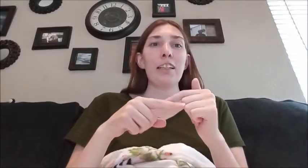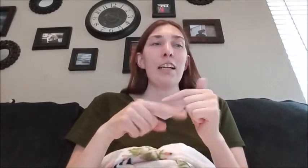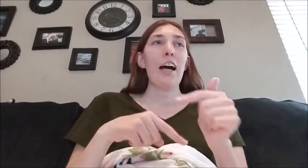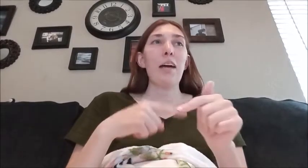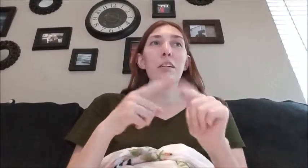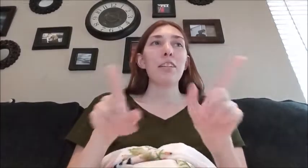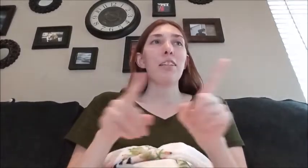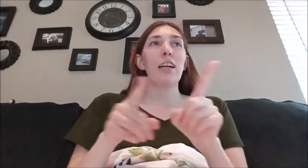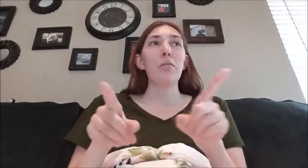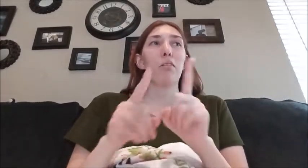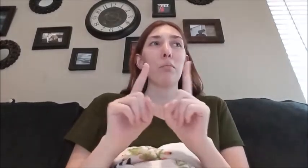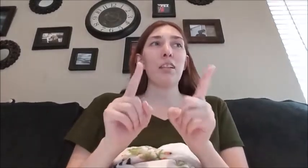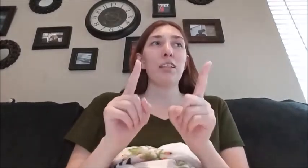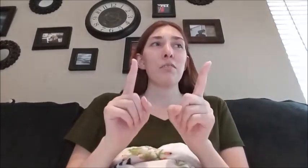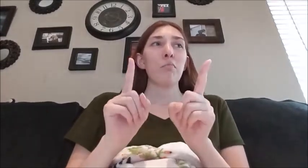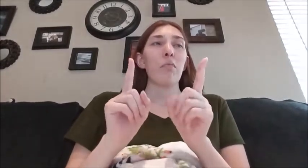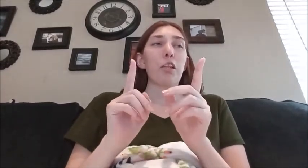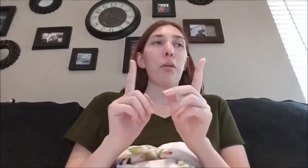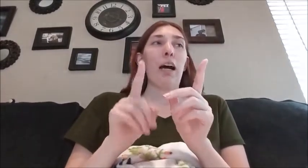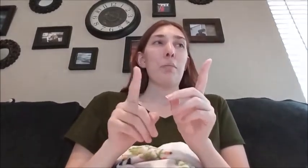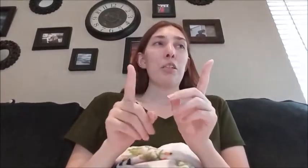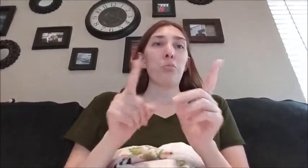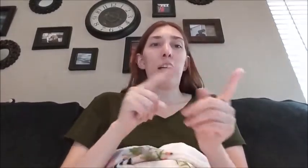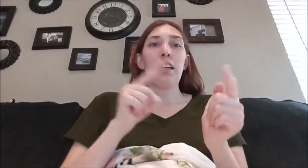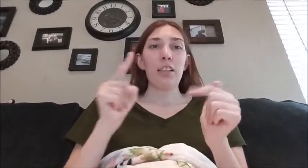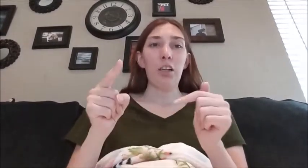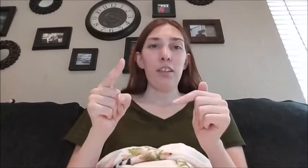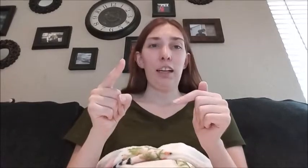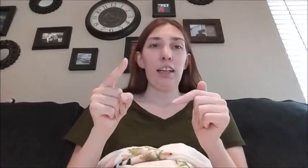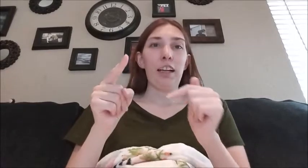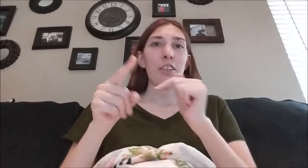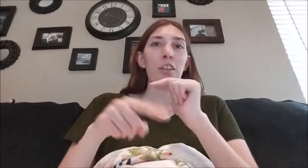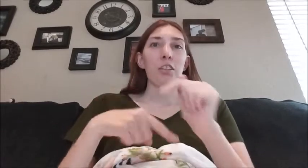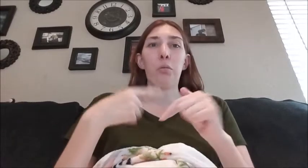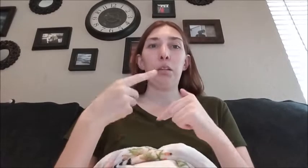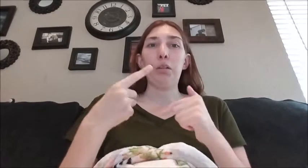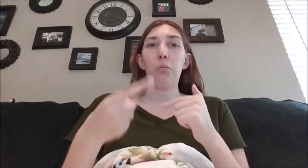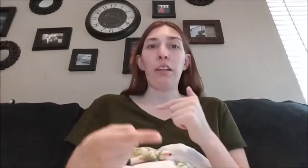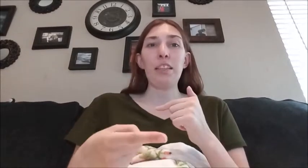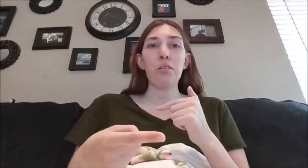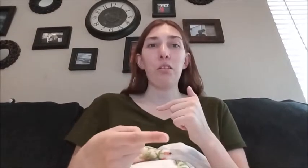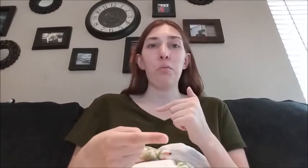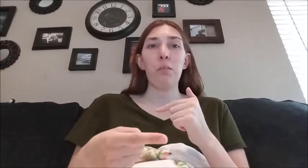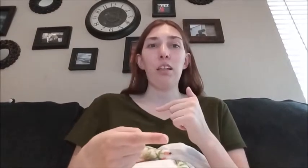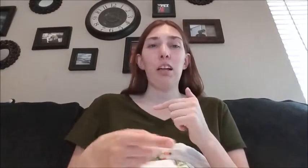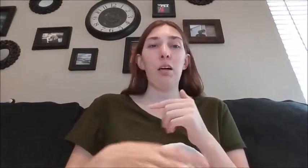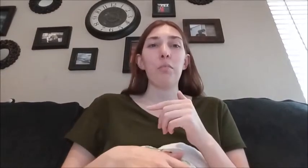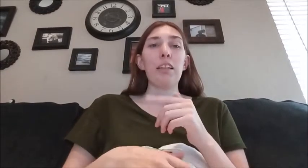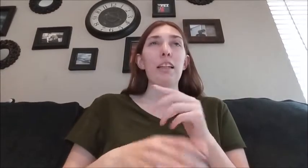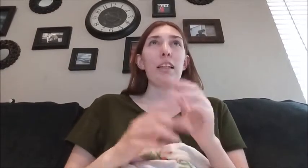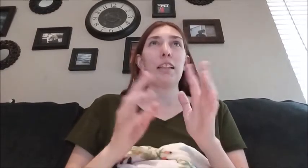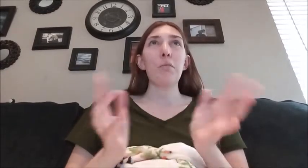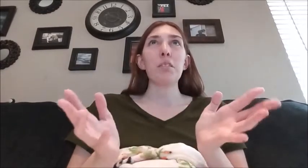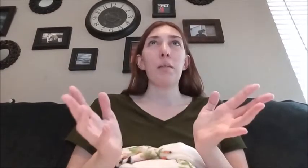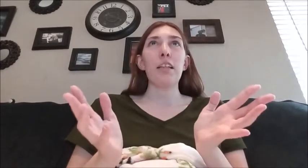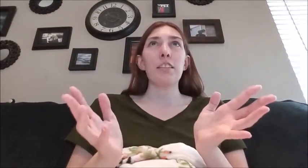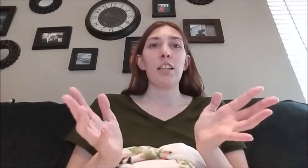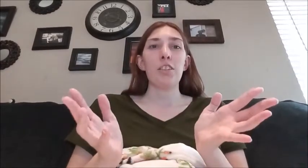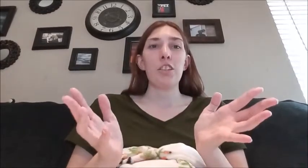I'm not doing that only because what happened is when I had COVID I actually lost quite a bit of weight um that wasn't my intention